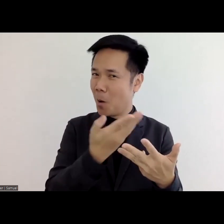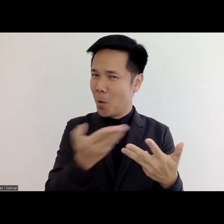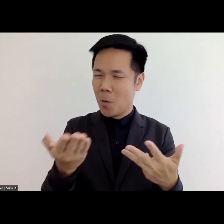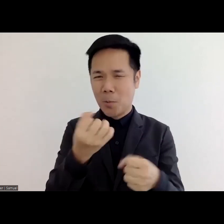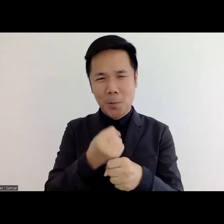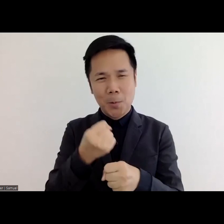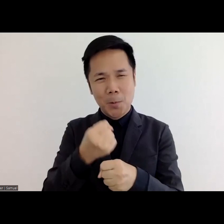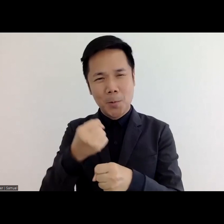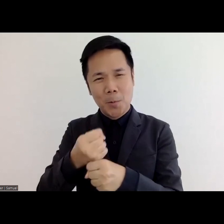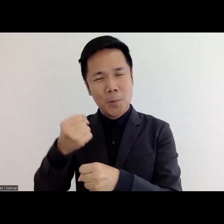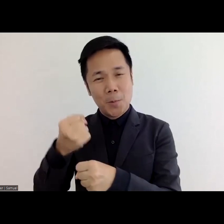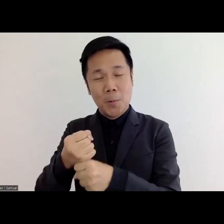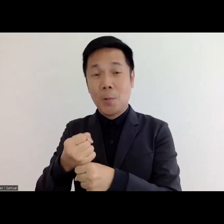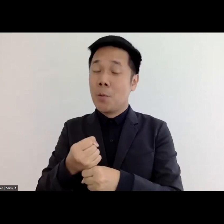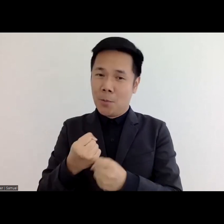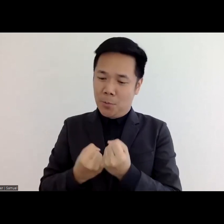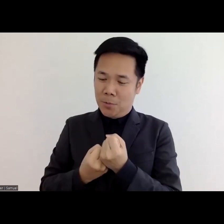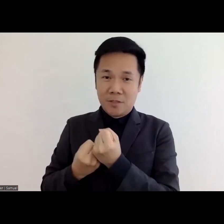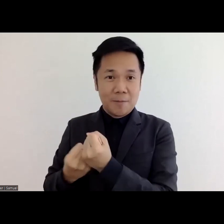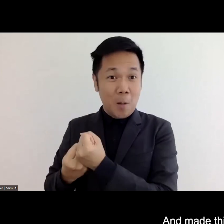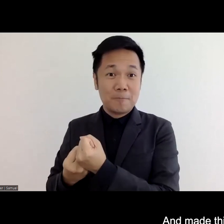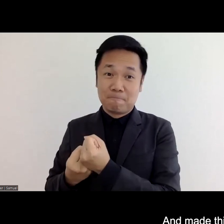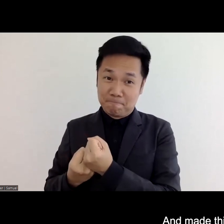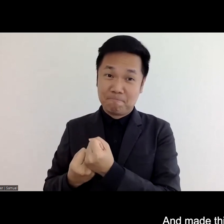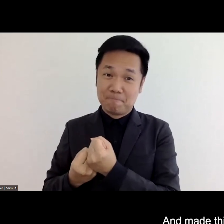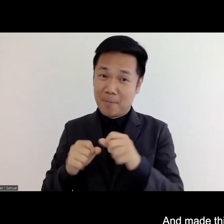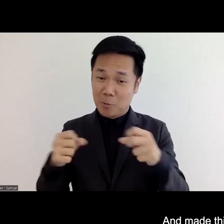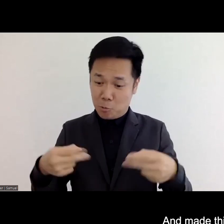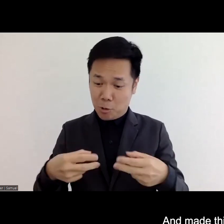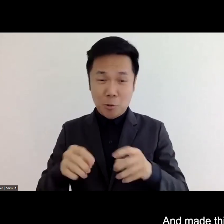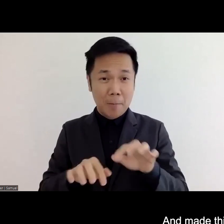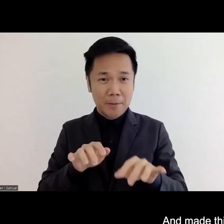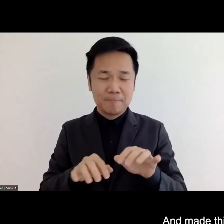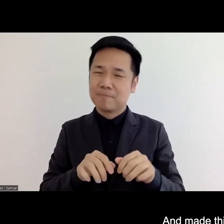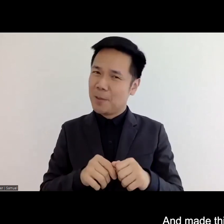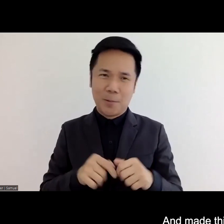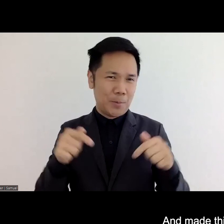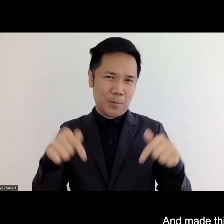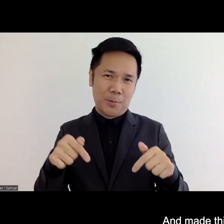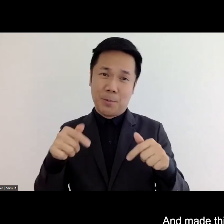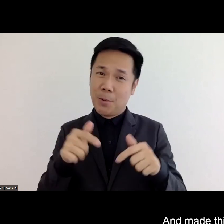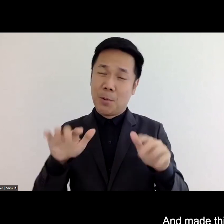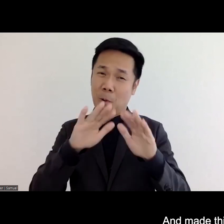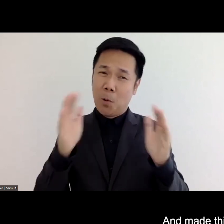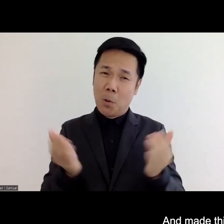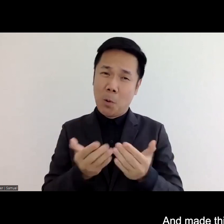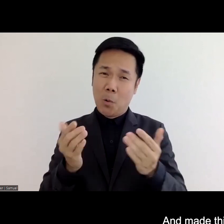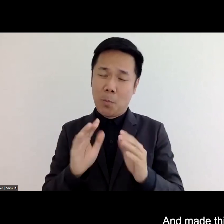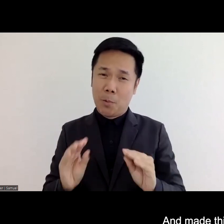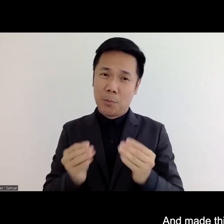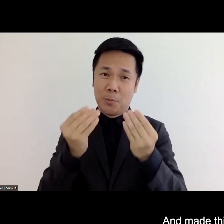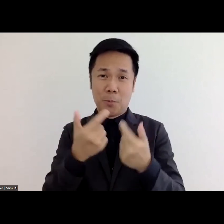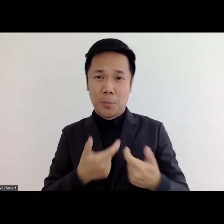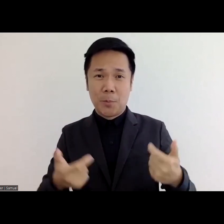all who worked behind us screens and made this historic global disability youth summit